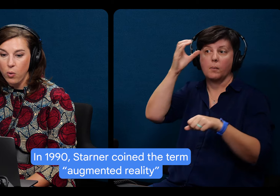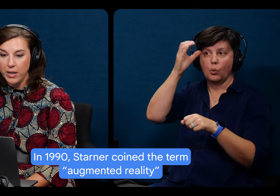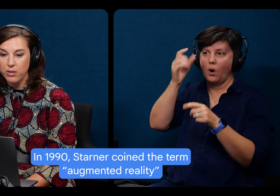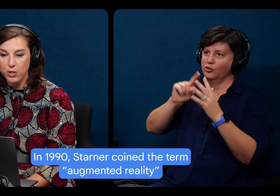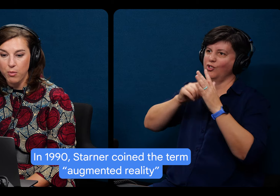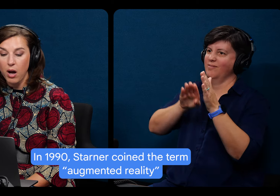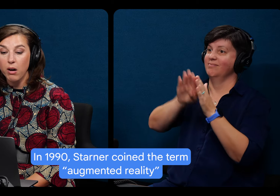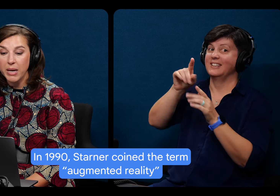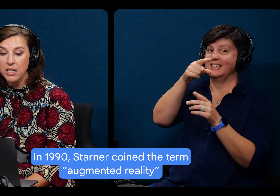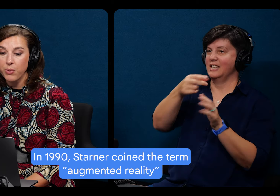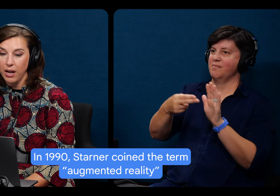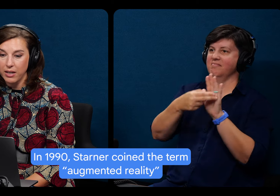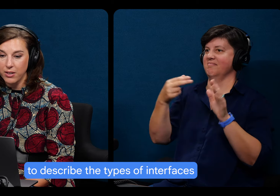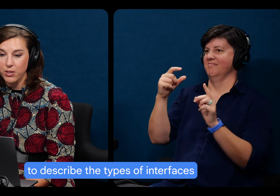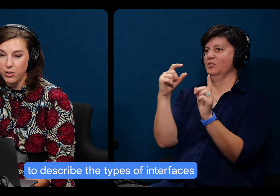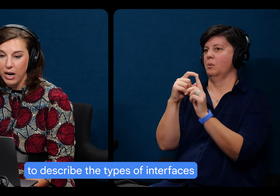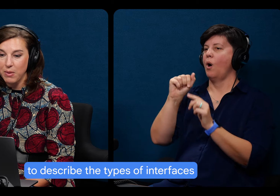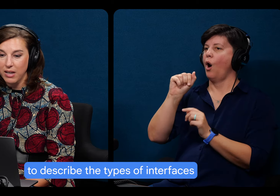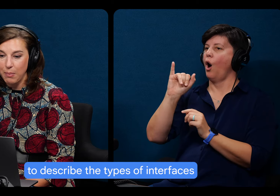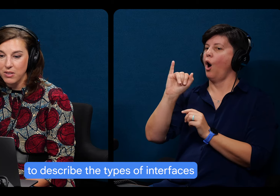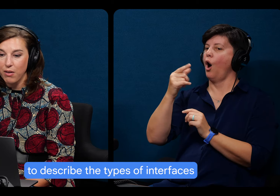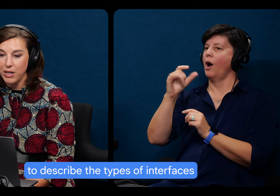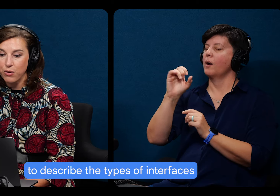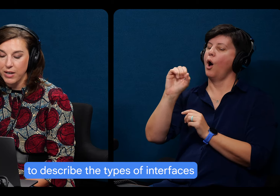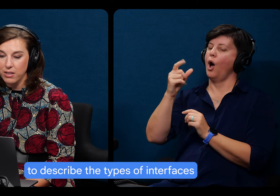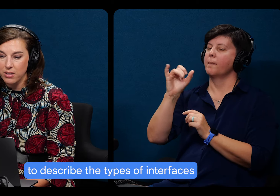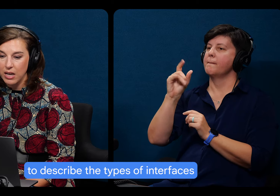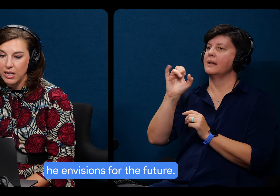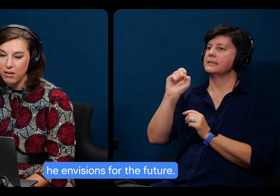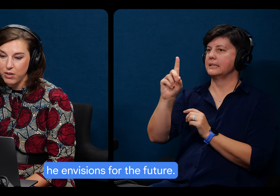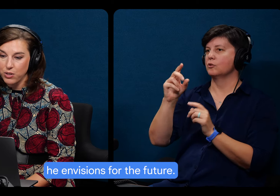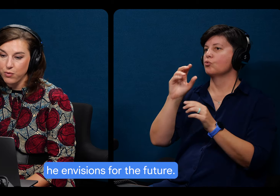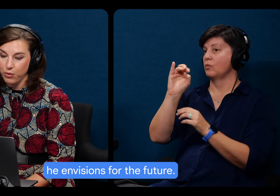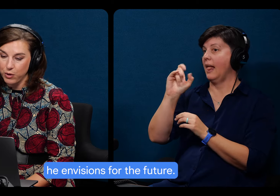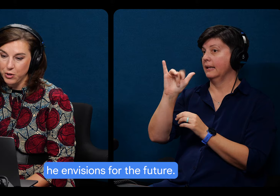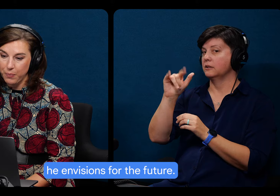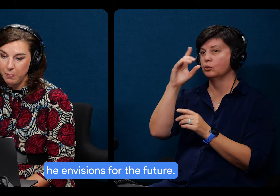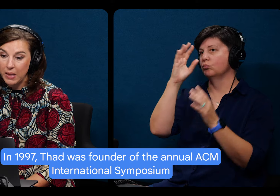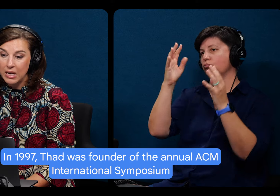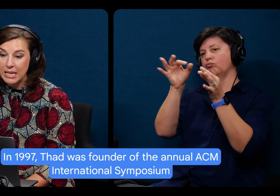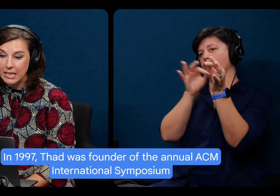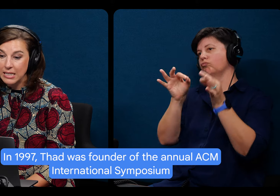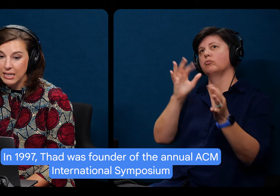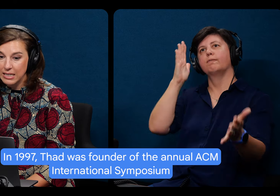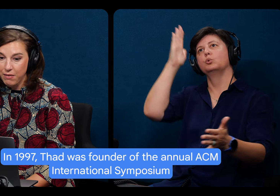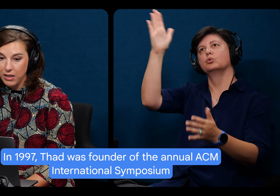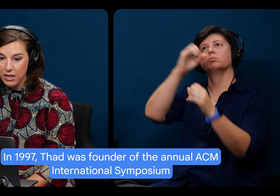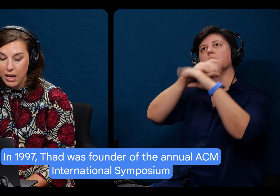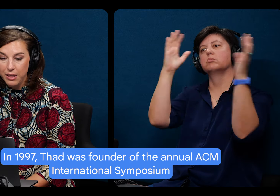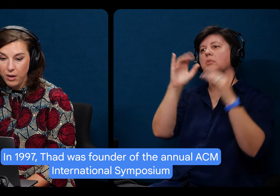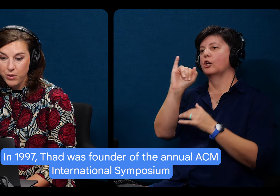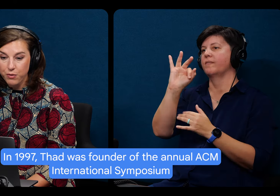Starner coined the term augmented reality to describe the types of interfaces he envisions for the future. In 1997,